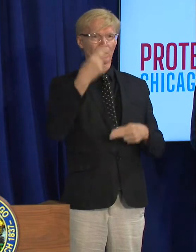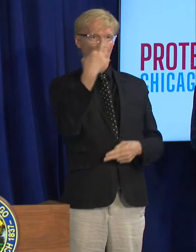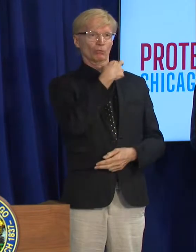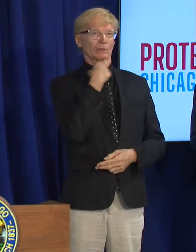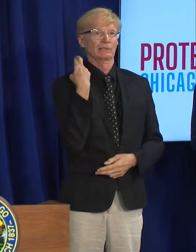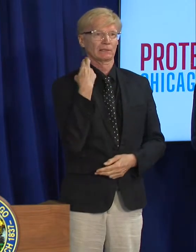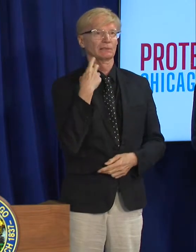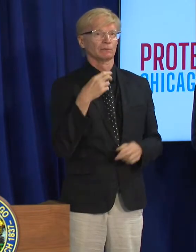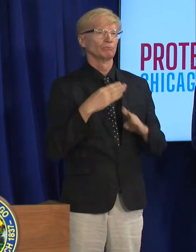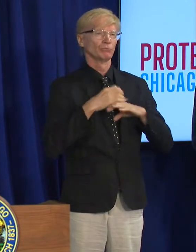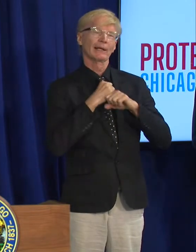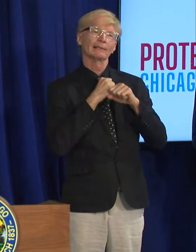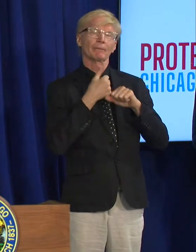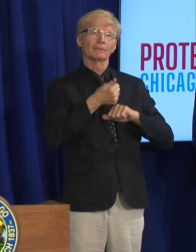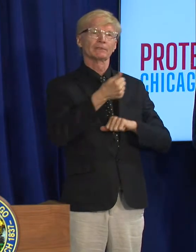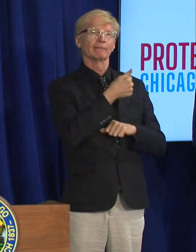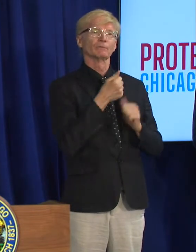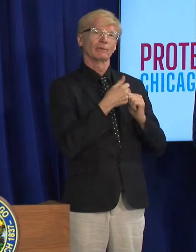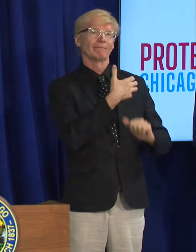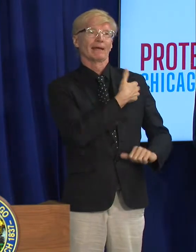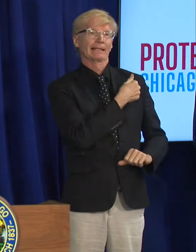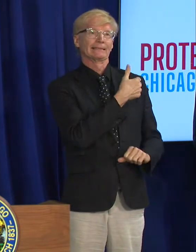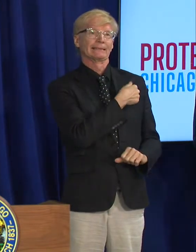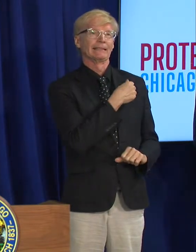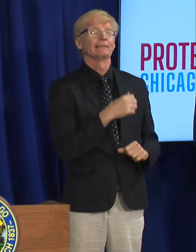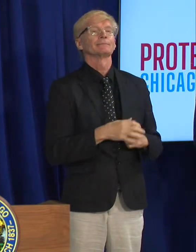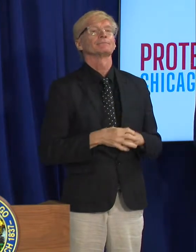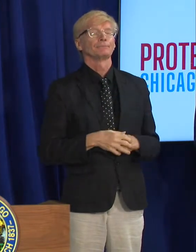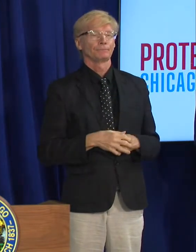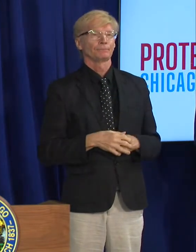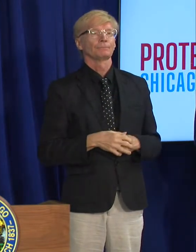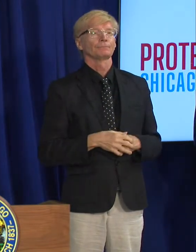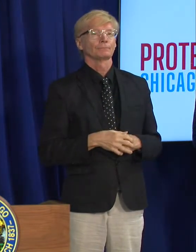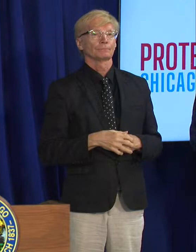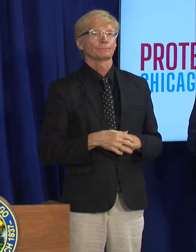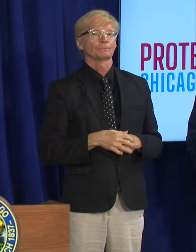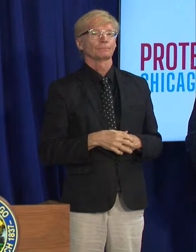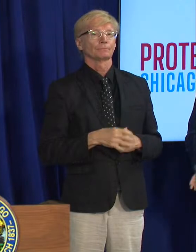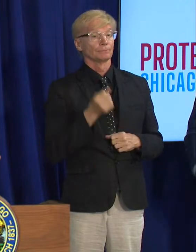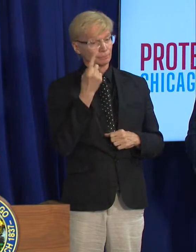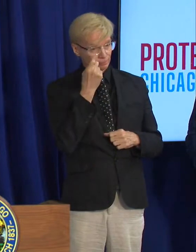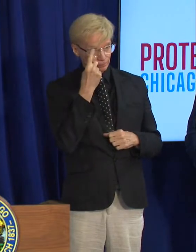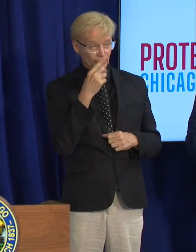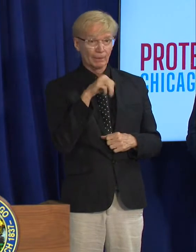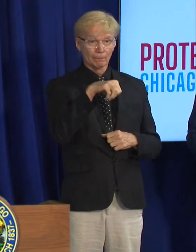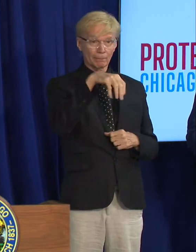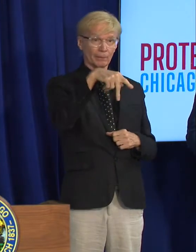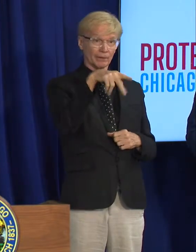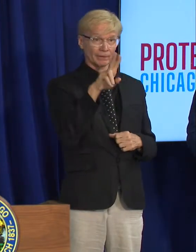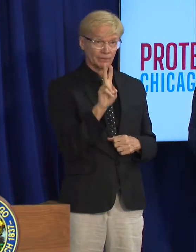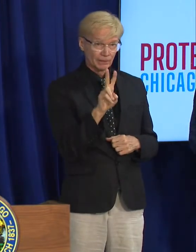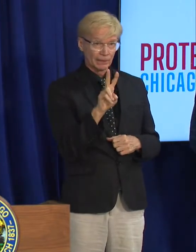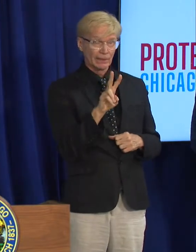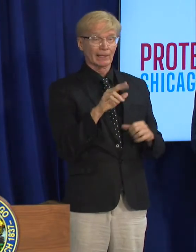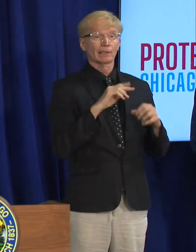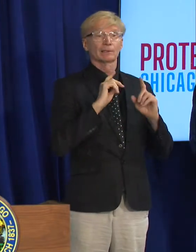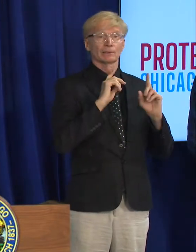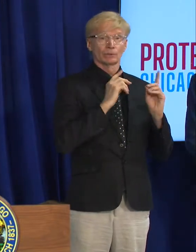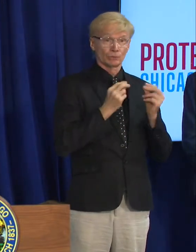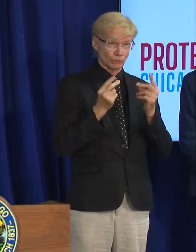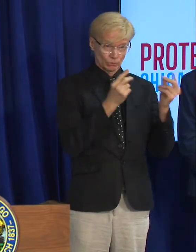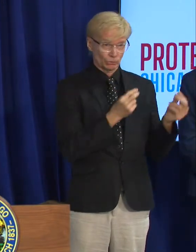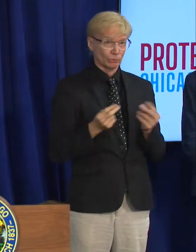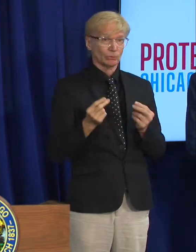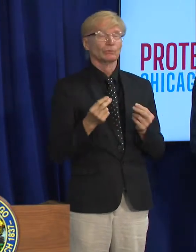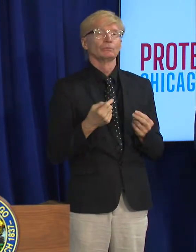in addition to the monkey pocket monkey pox response that I'm leading